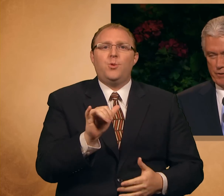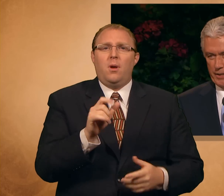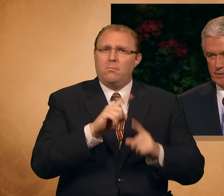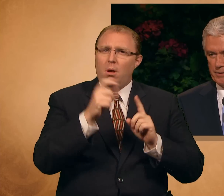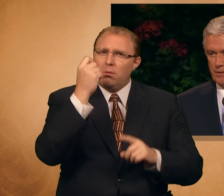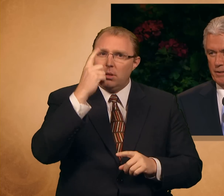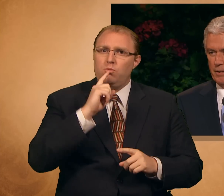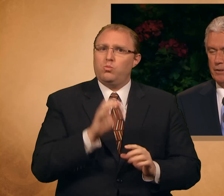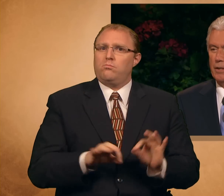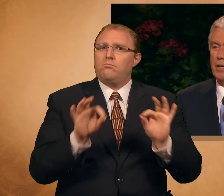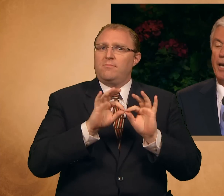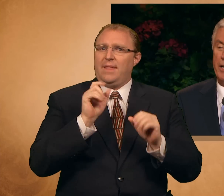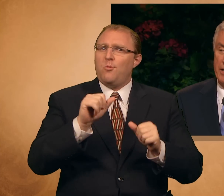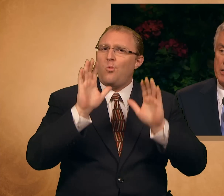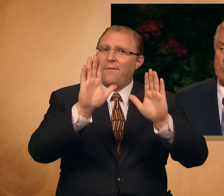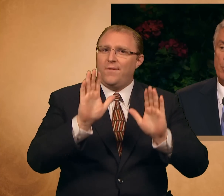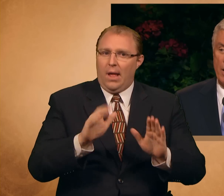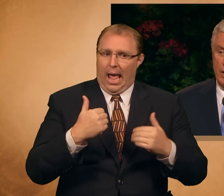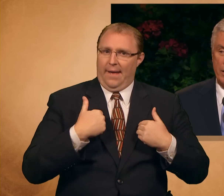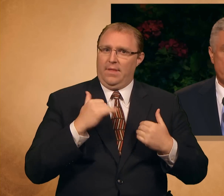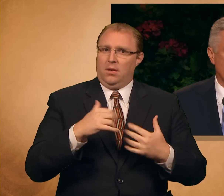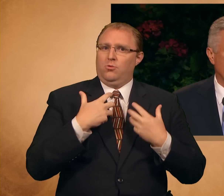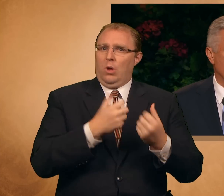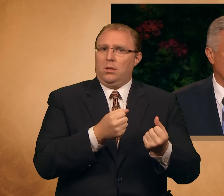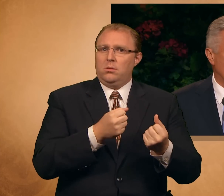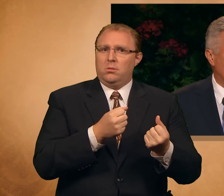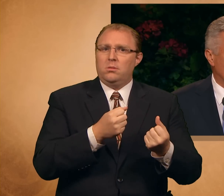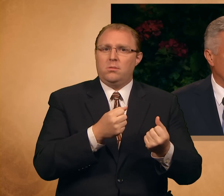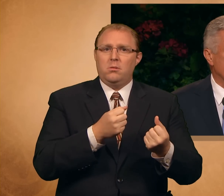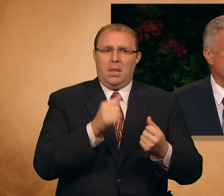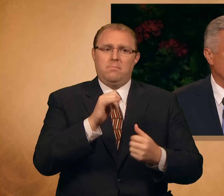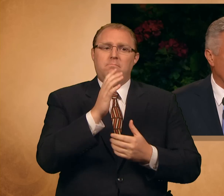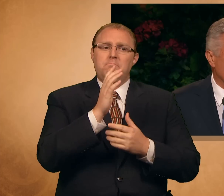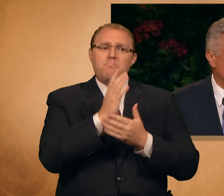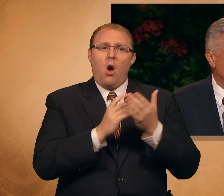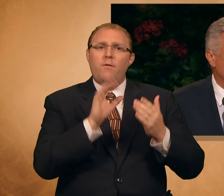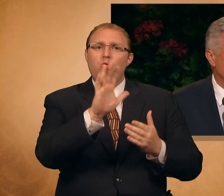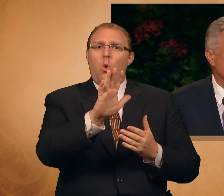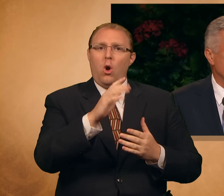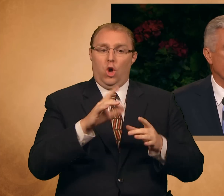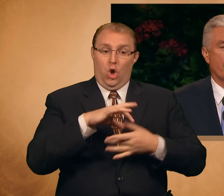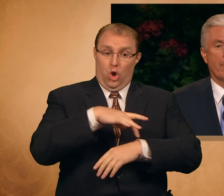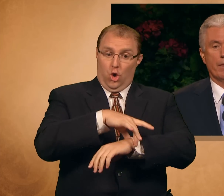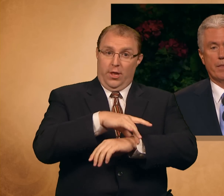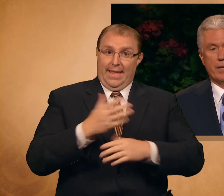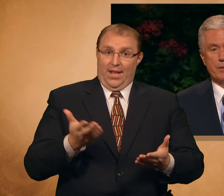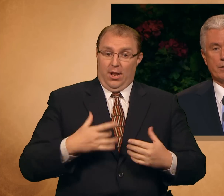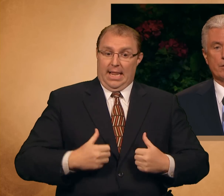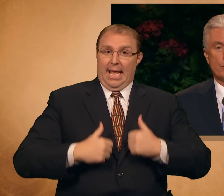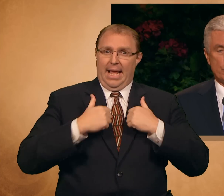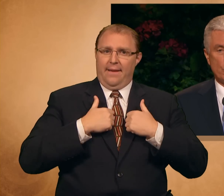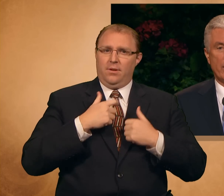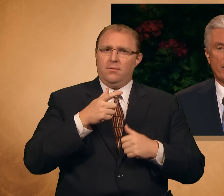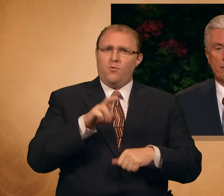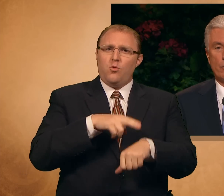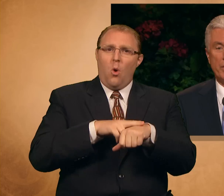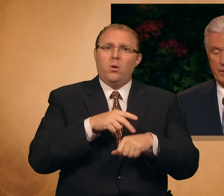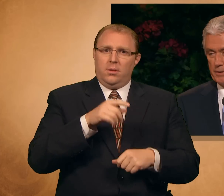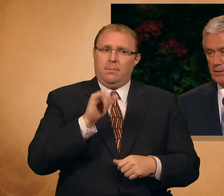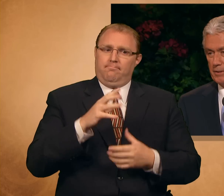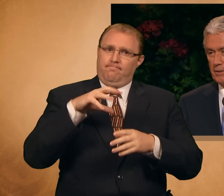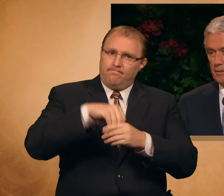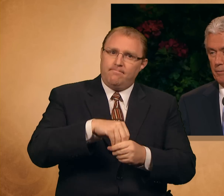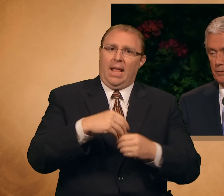you have strengths. And it is part of your mortal experience that you do have